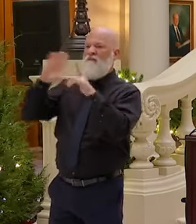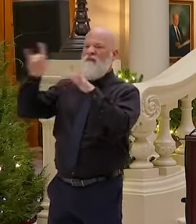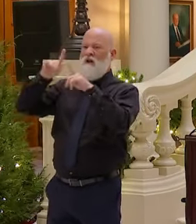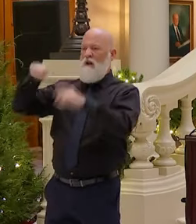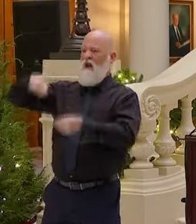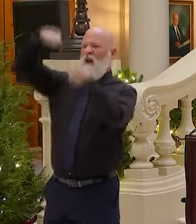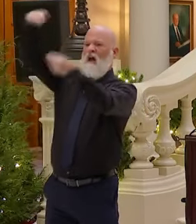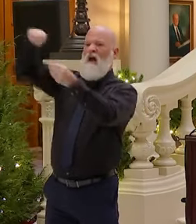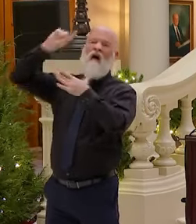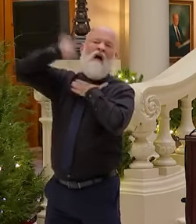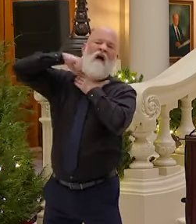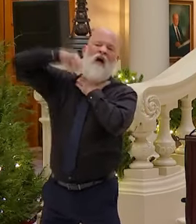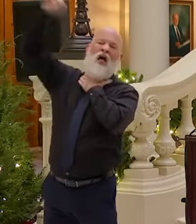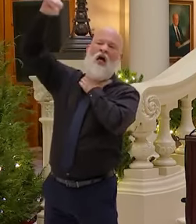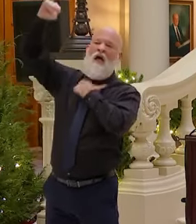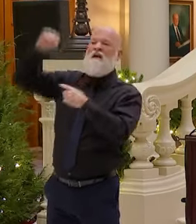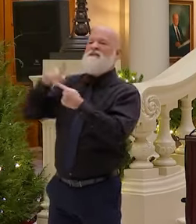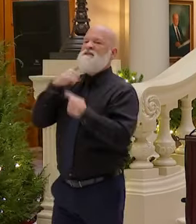to pay for this.